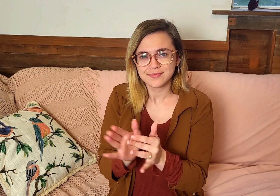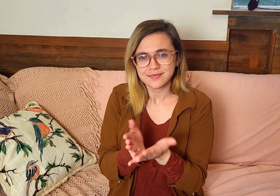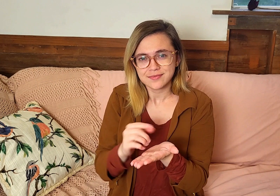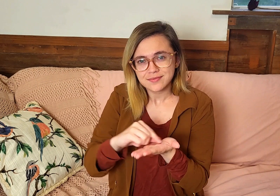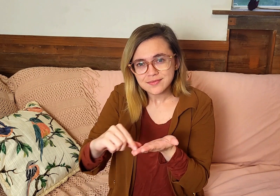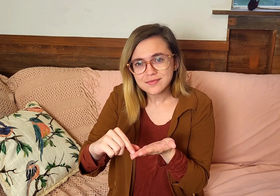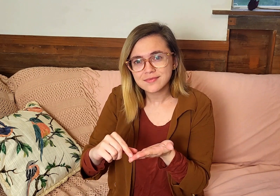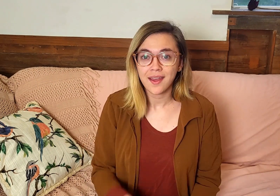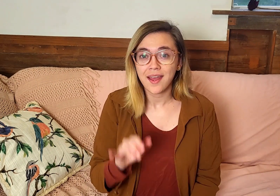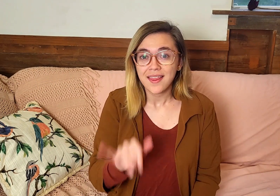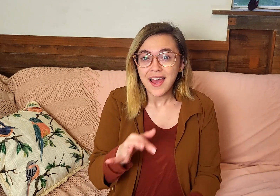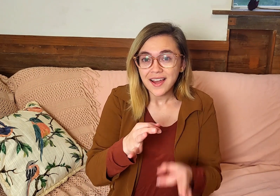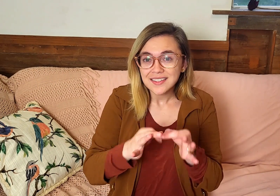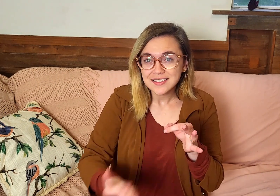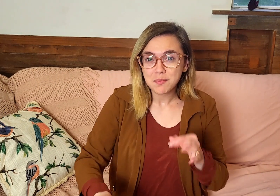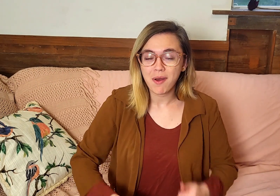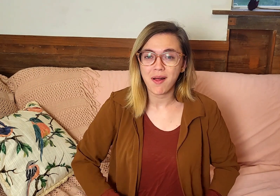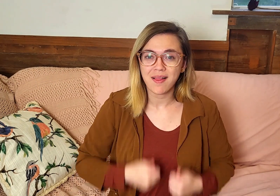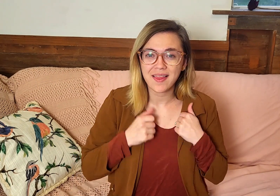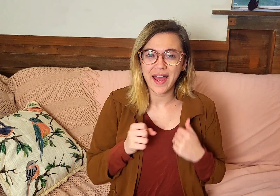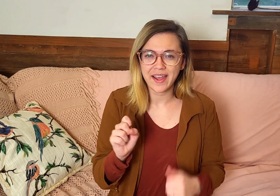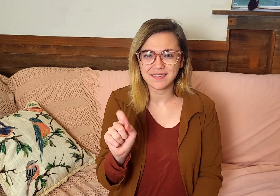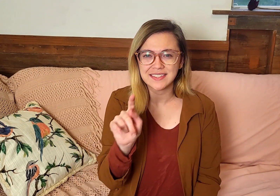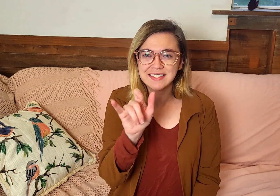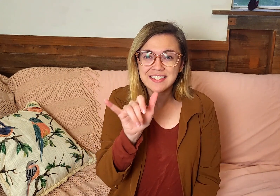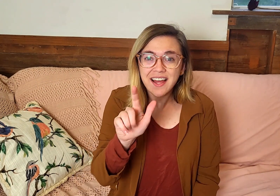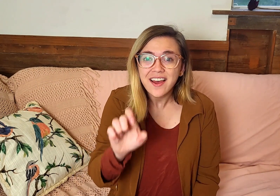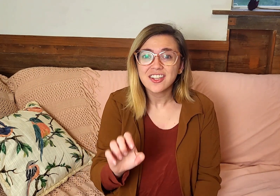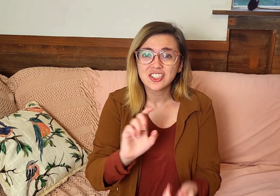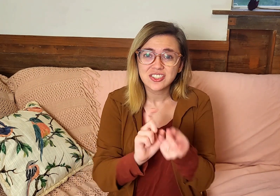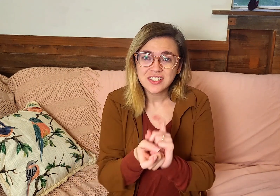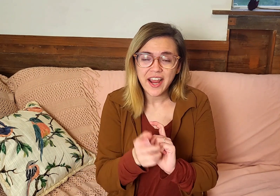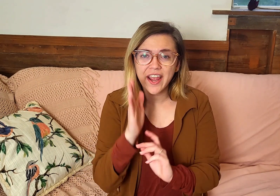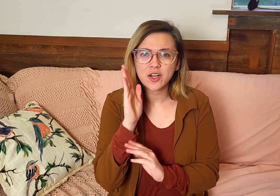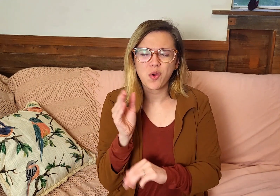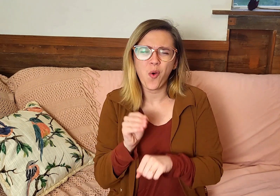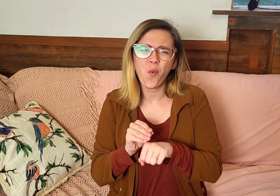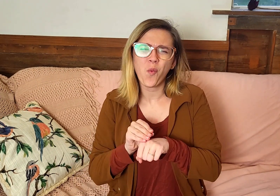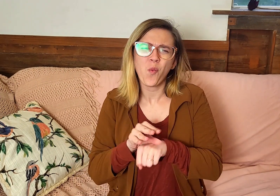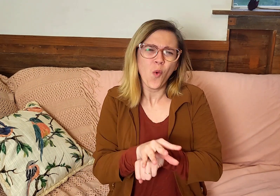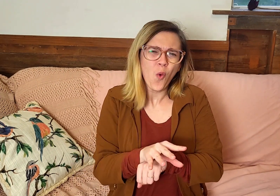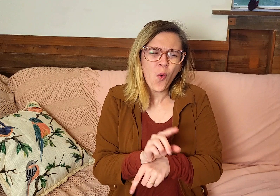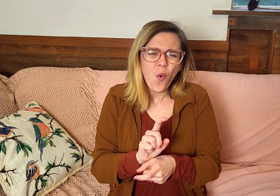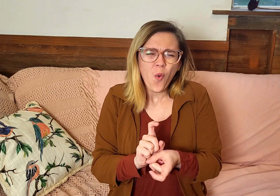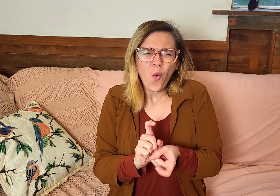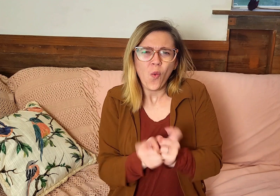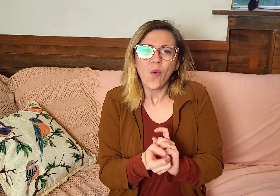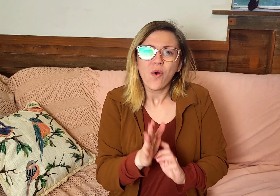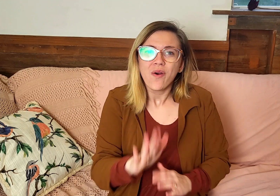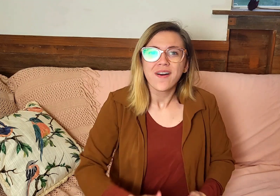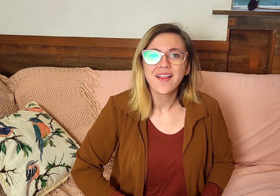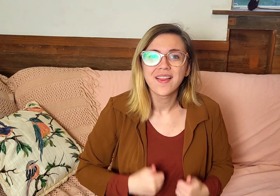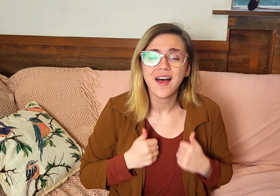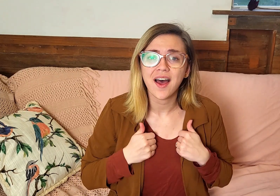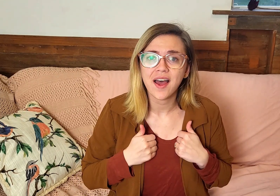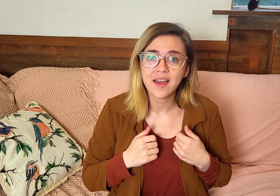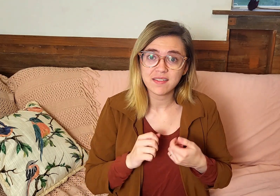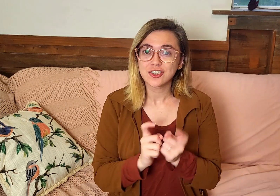scriptures. That simple lifestyle change will influence and absolutely change your